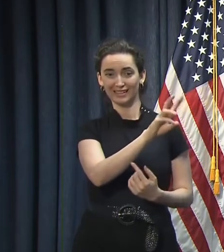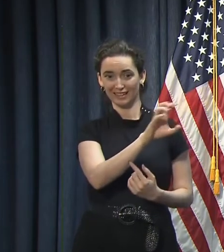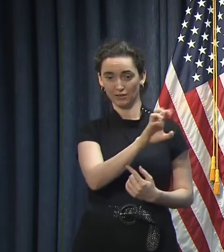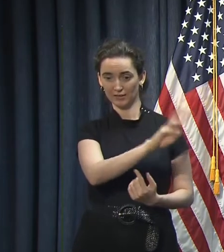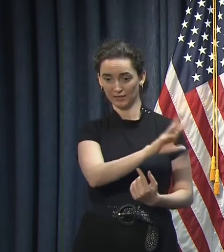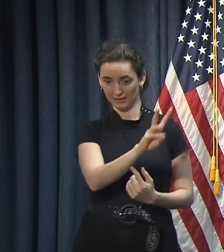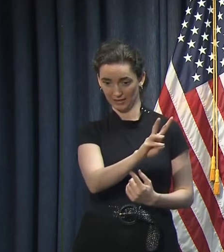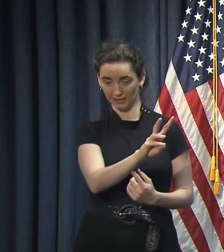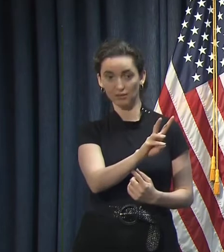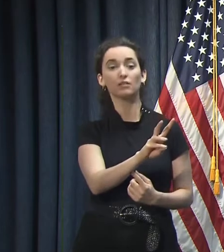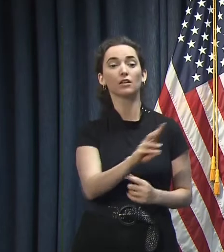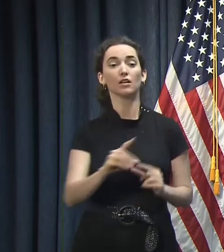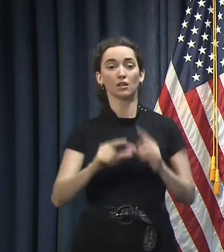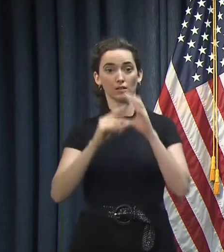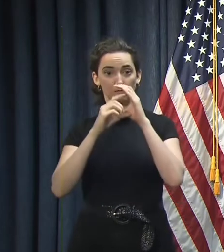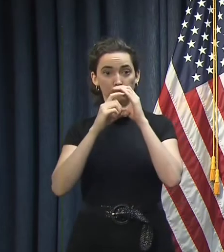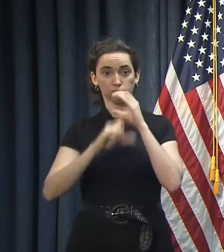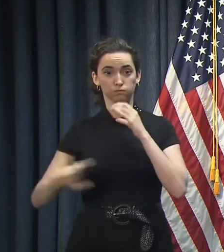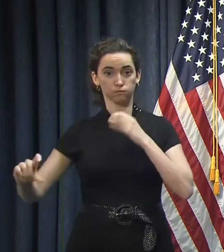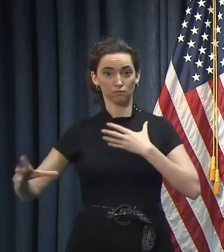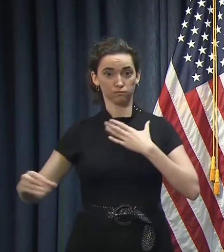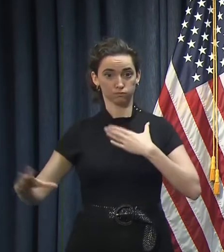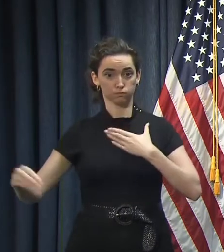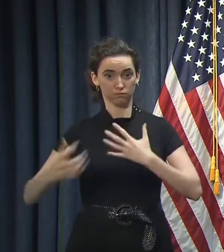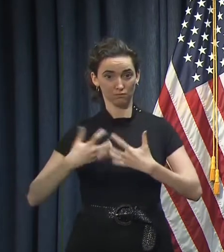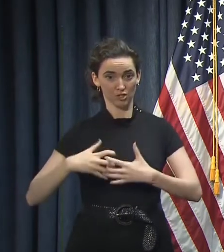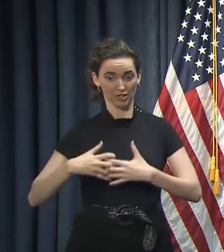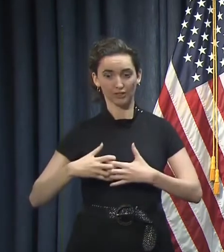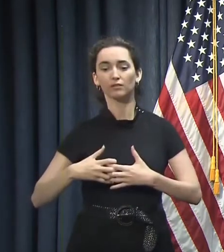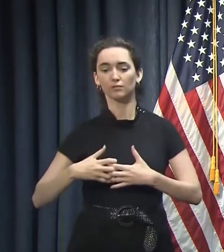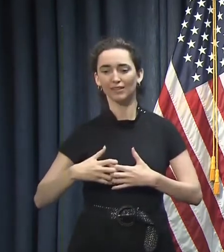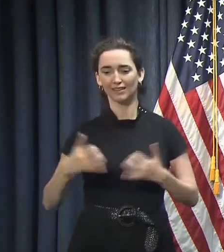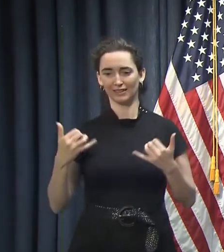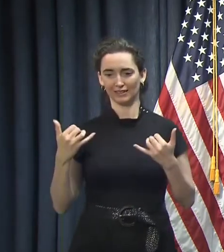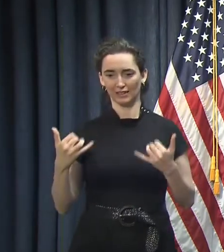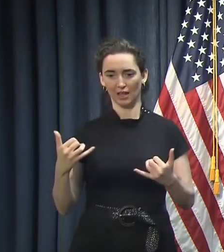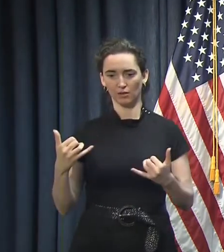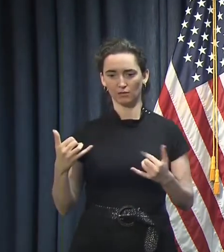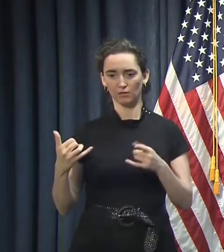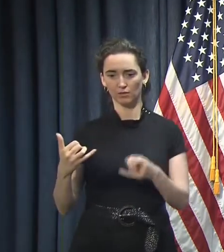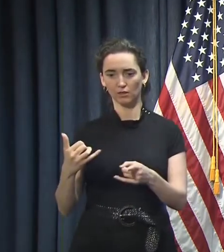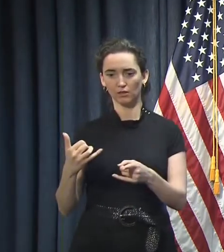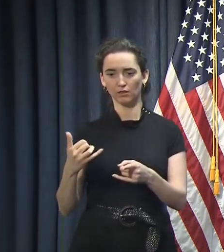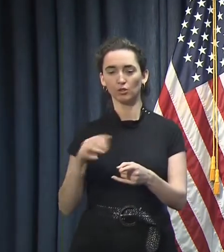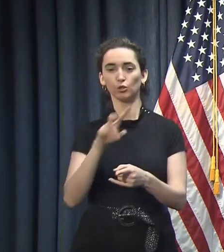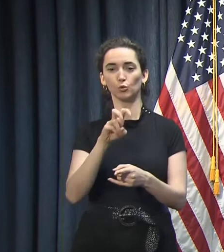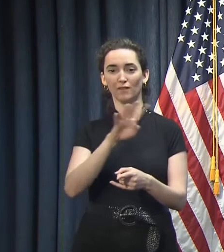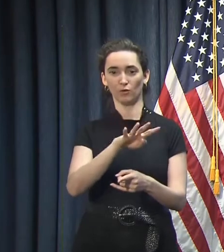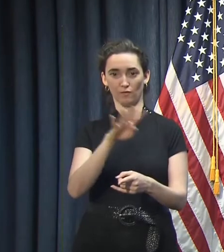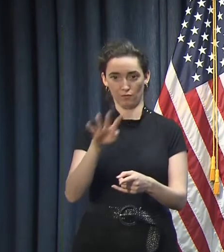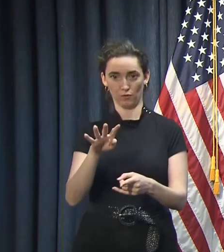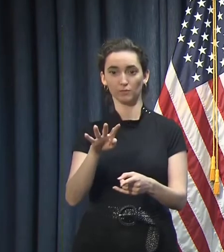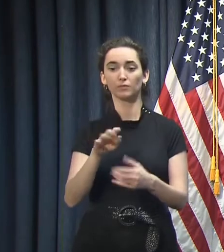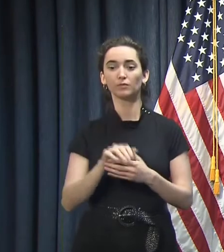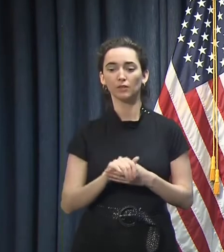ventilators. And the grand total of tests that have been completed is a little over 151,000.